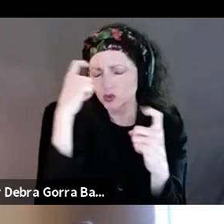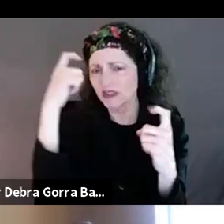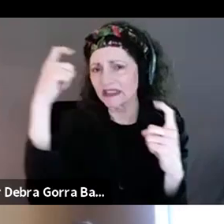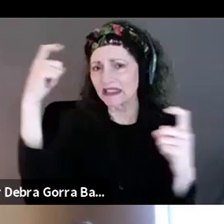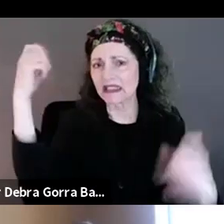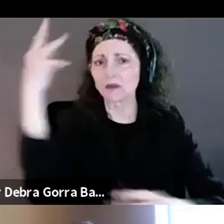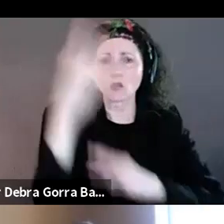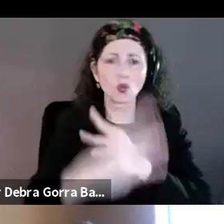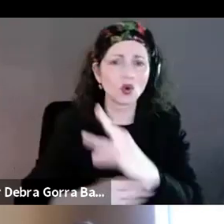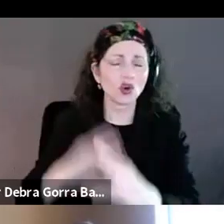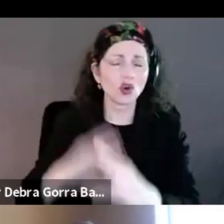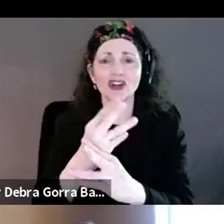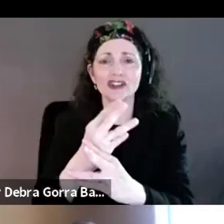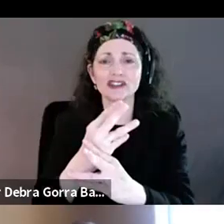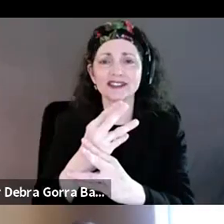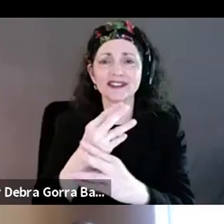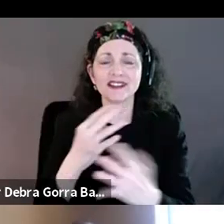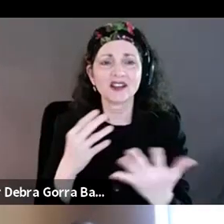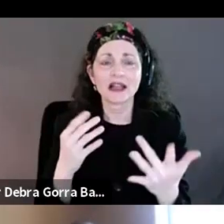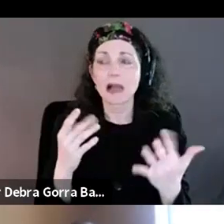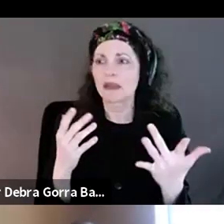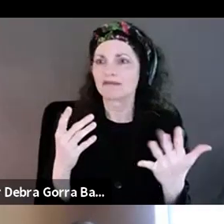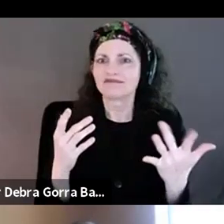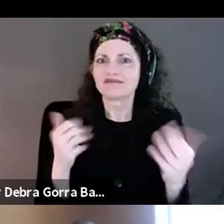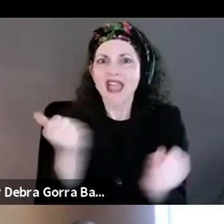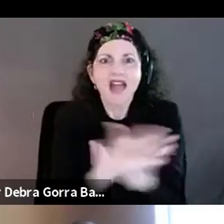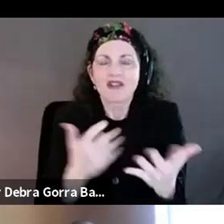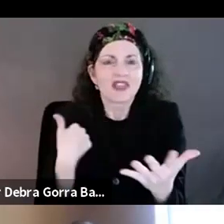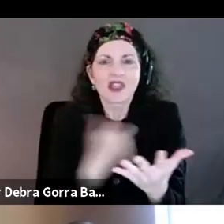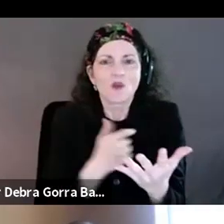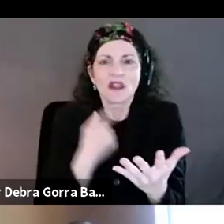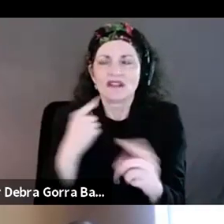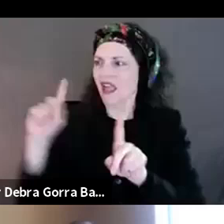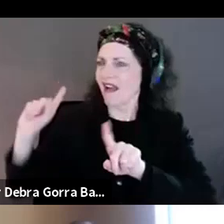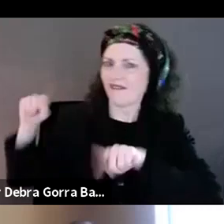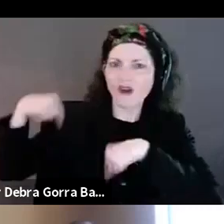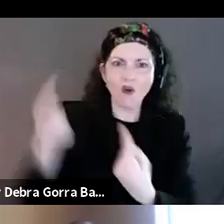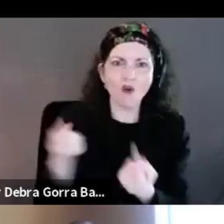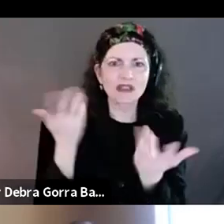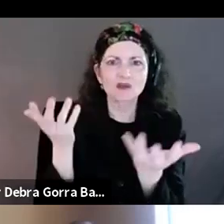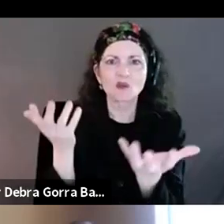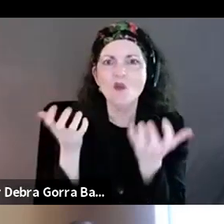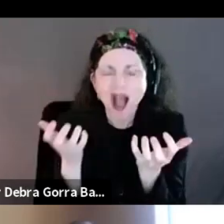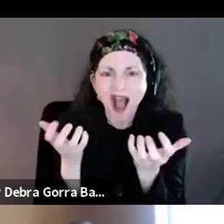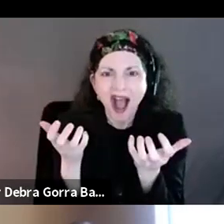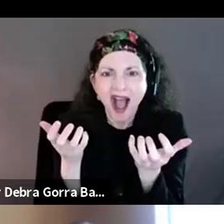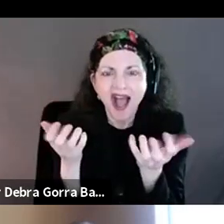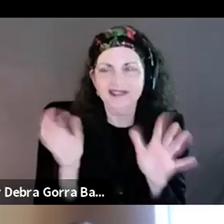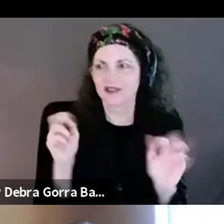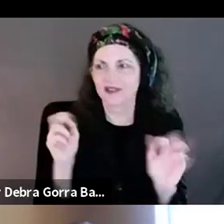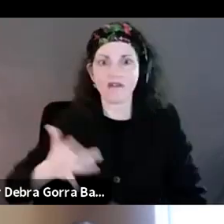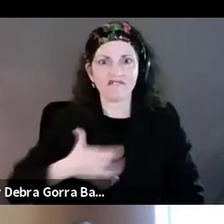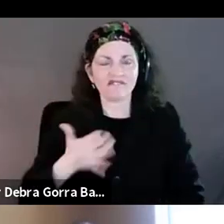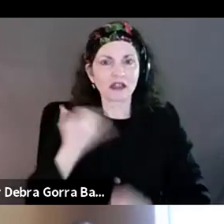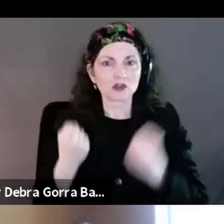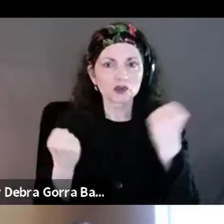the, uh, basically everything that we always would have wanted, um, and feeling that support